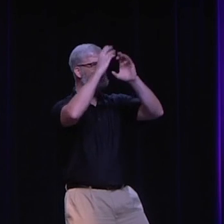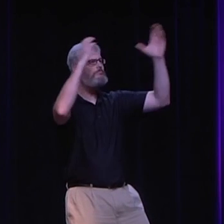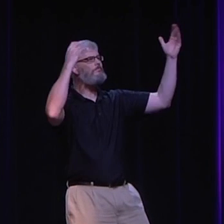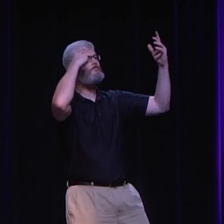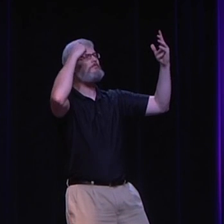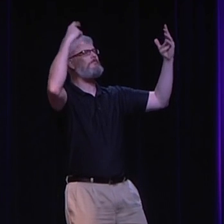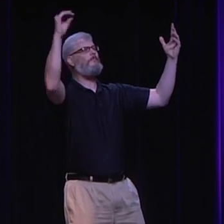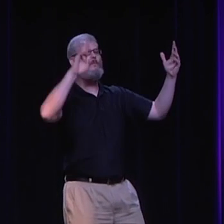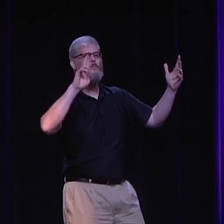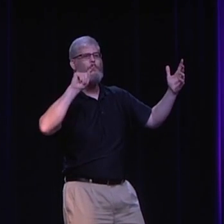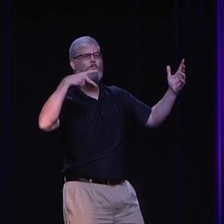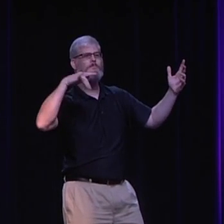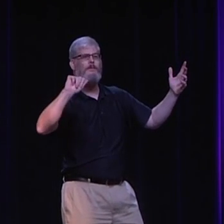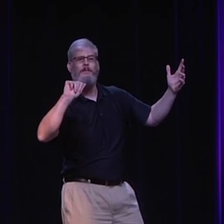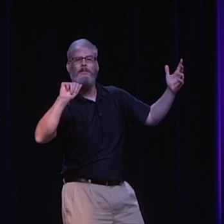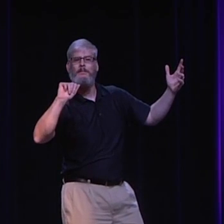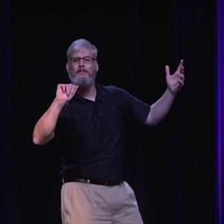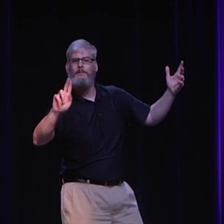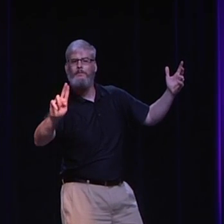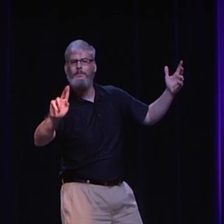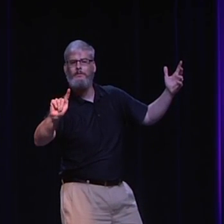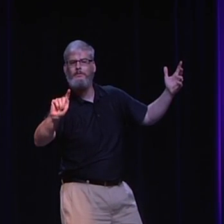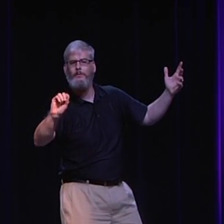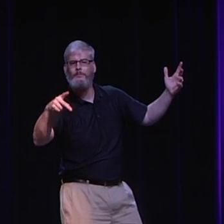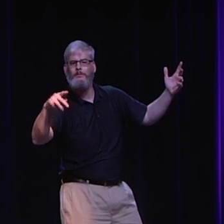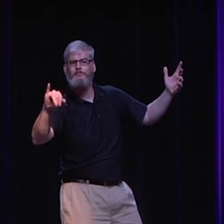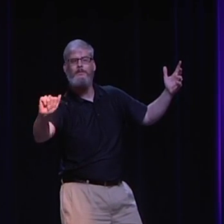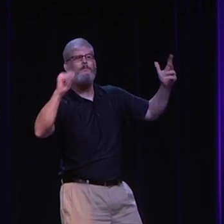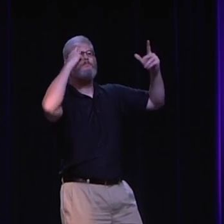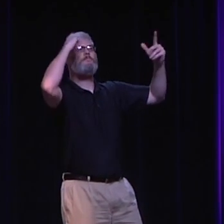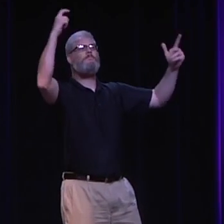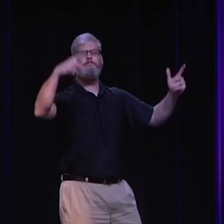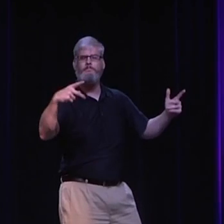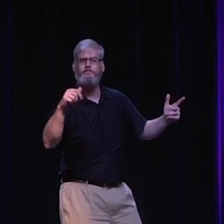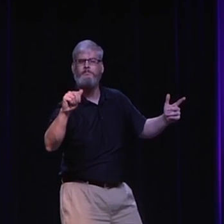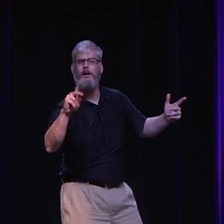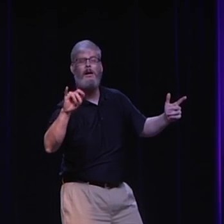create kind of a utopia of what we've always wanted the world to be.